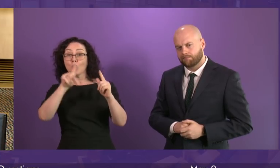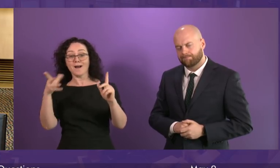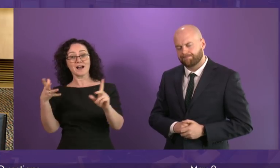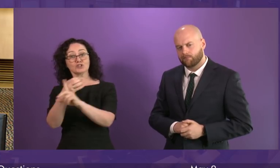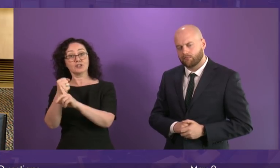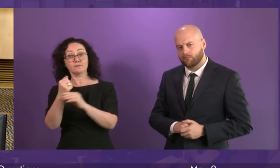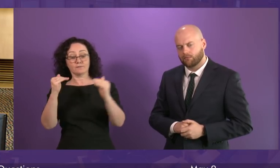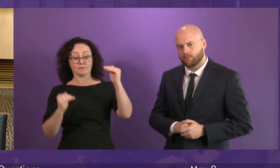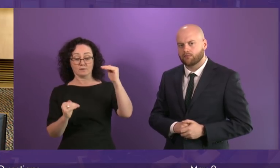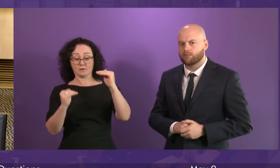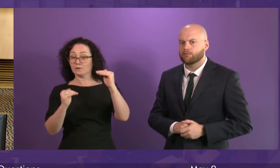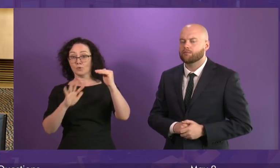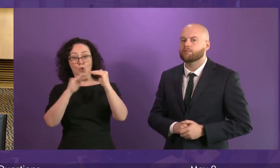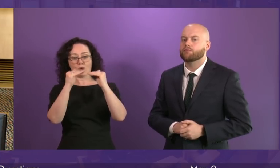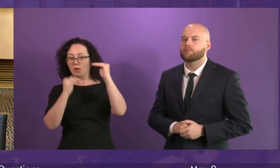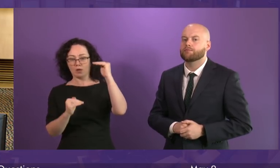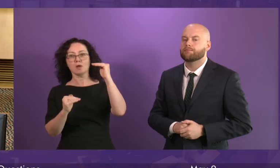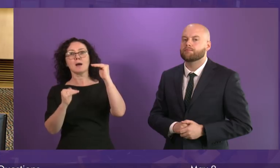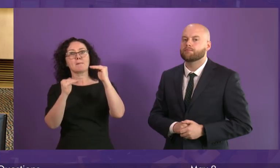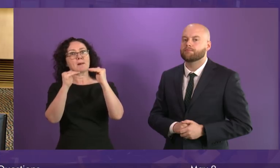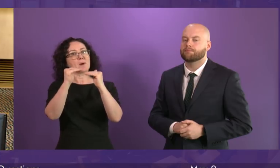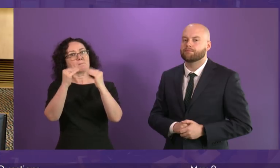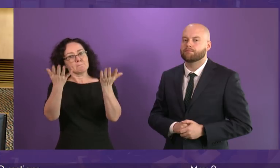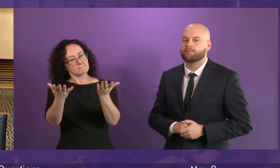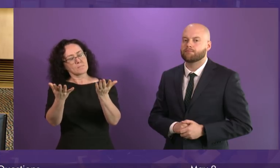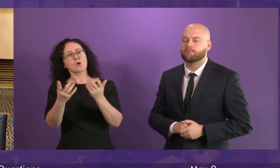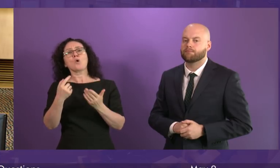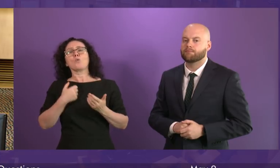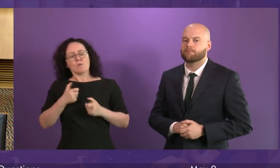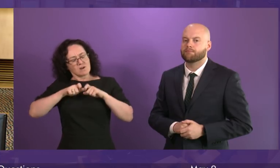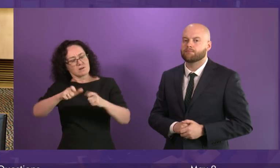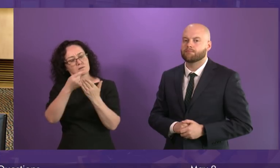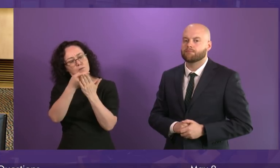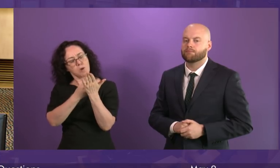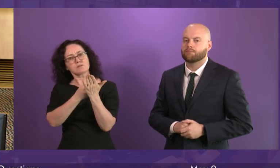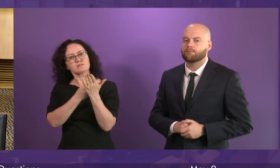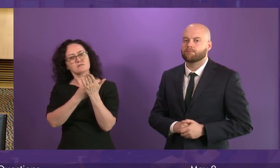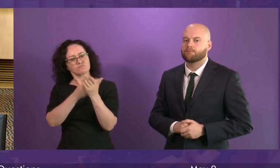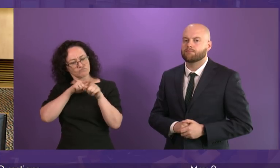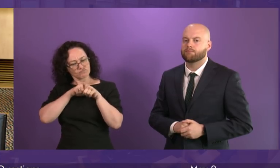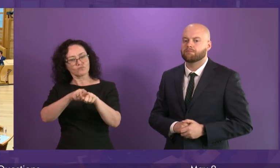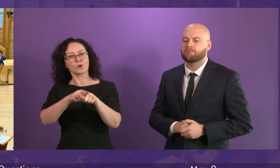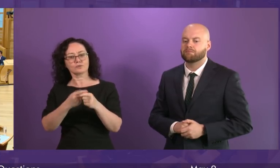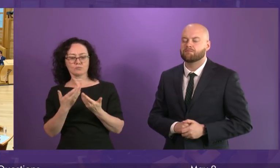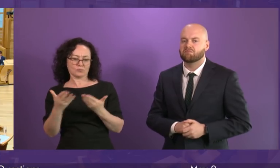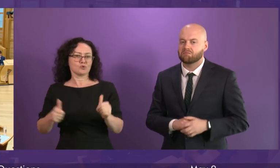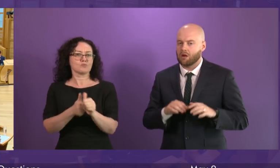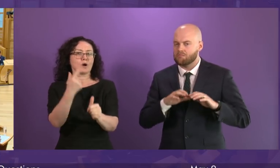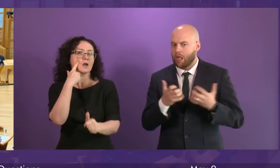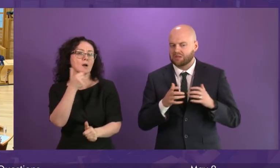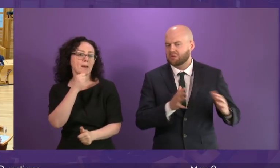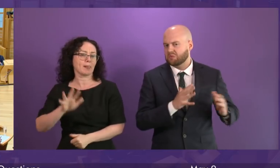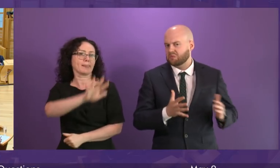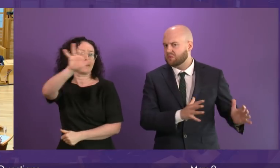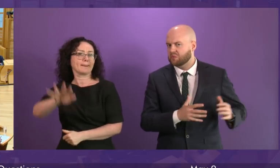will continue to pursue and implement the policies that are delivering these results for young people all over our country. Ruth Davidson.